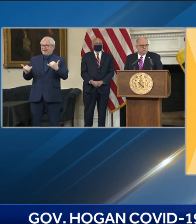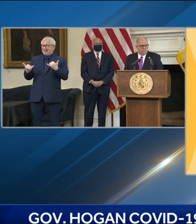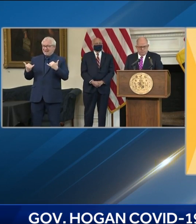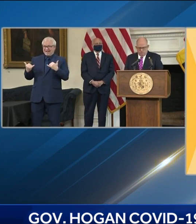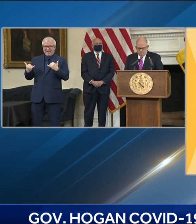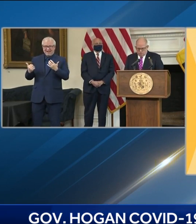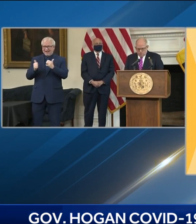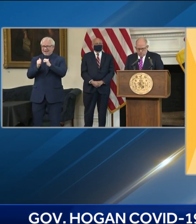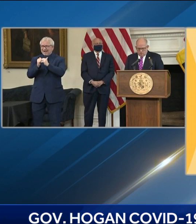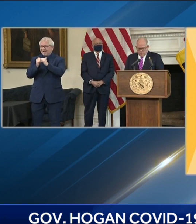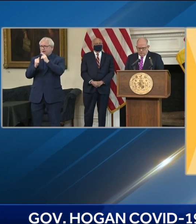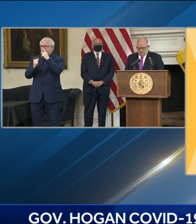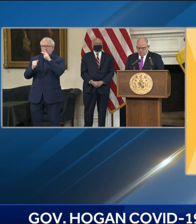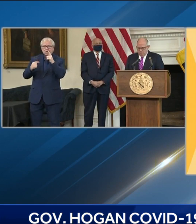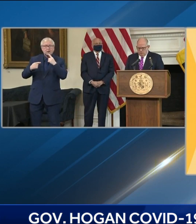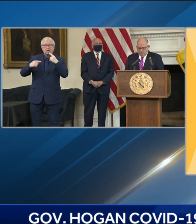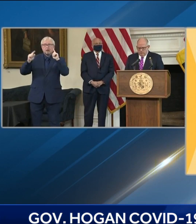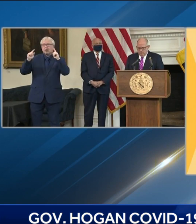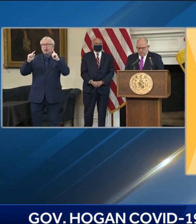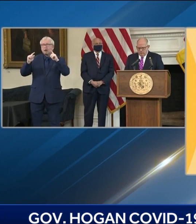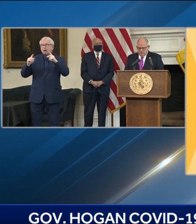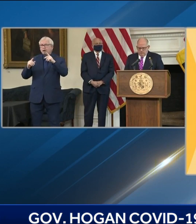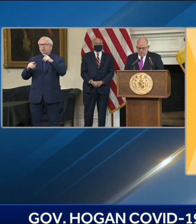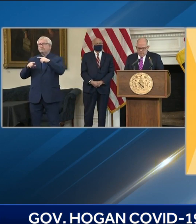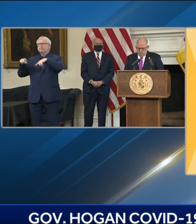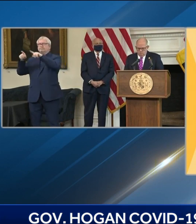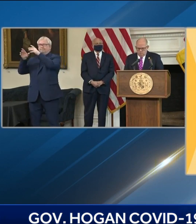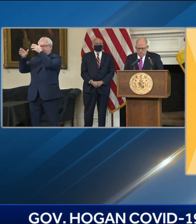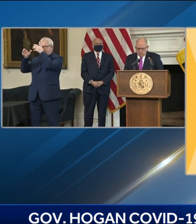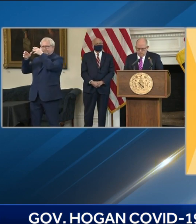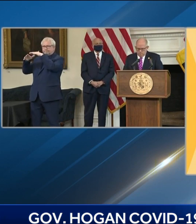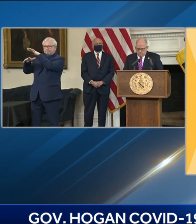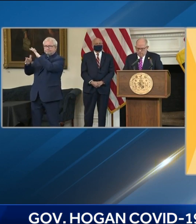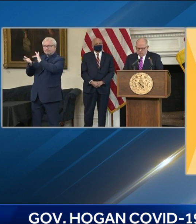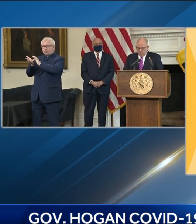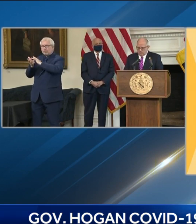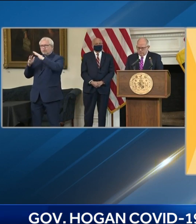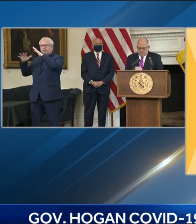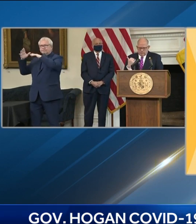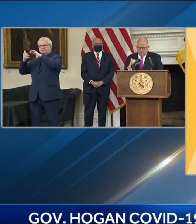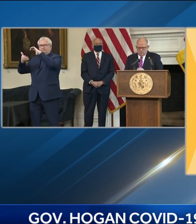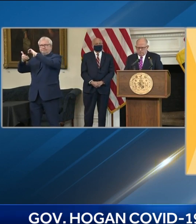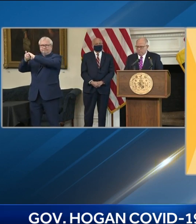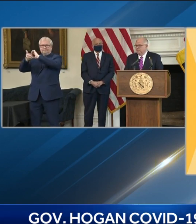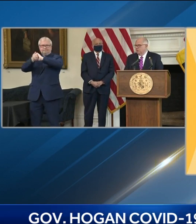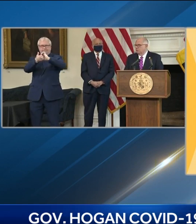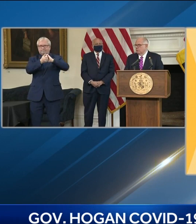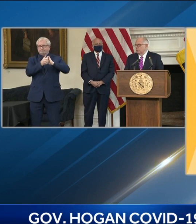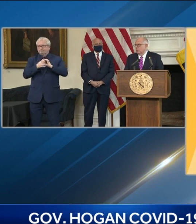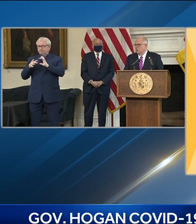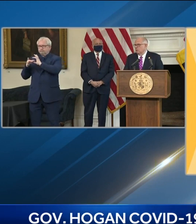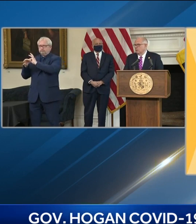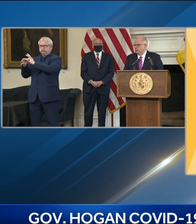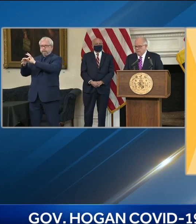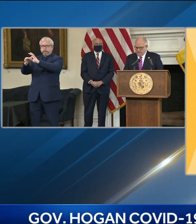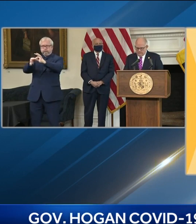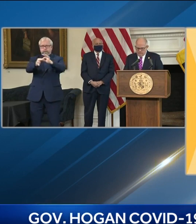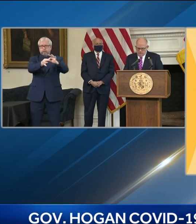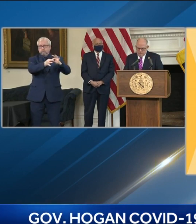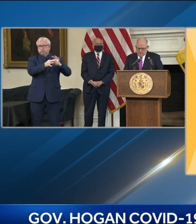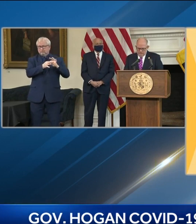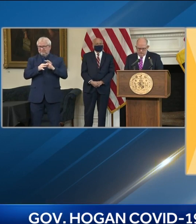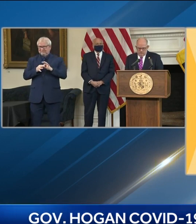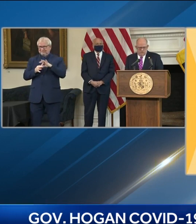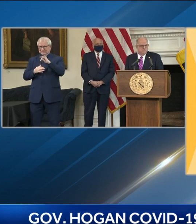experts and pharmaceutical companies as part of the process that Dr. Robert Redfield oversaw and